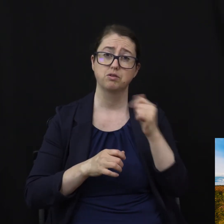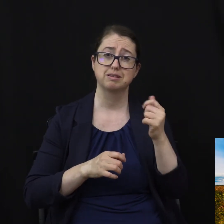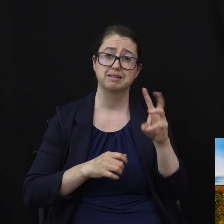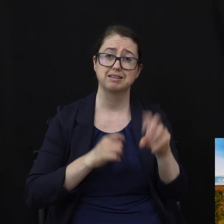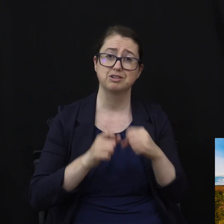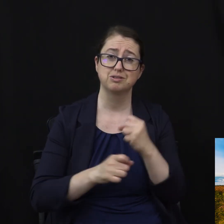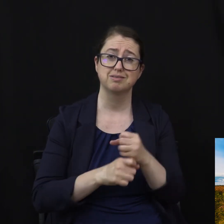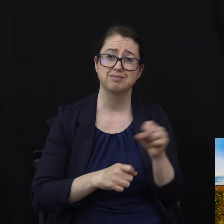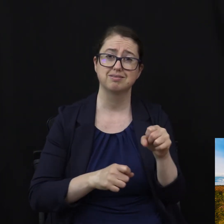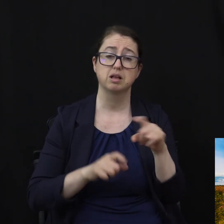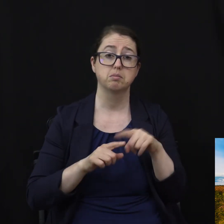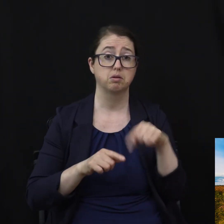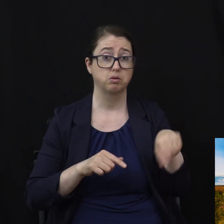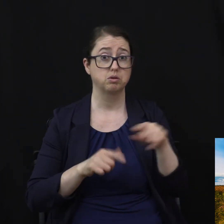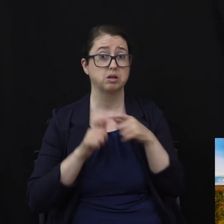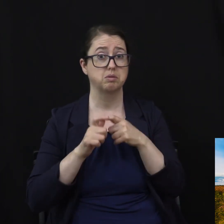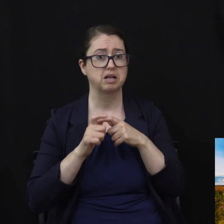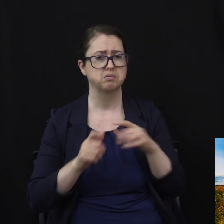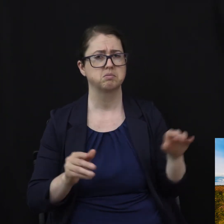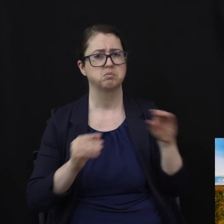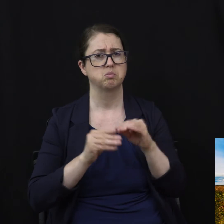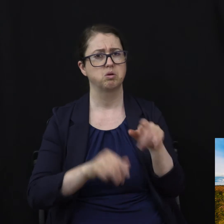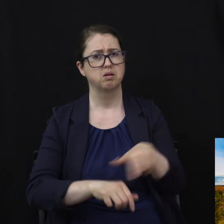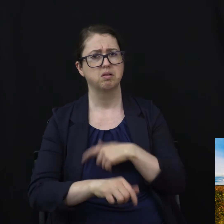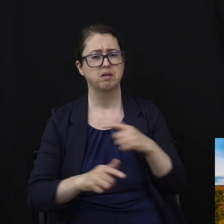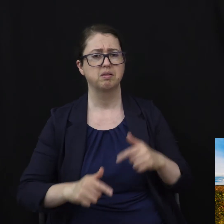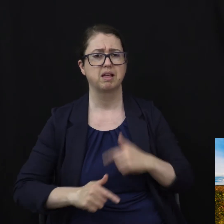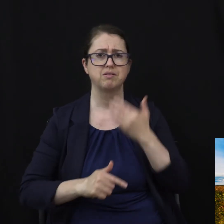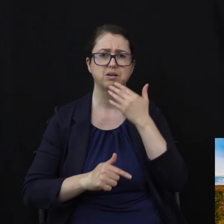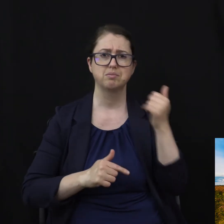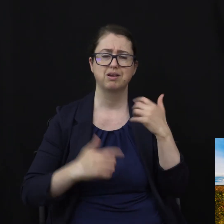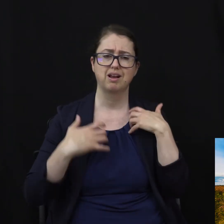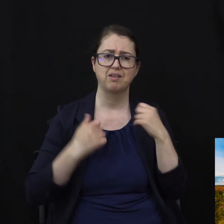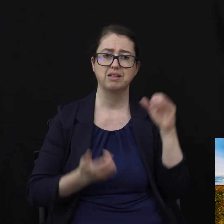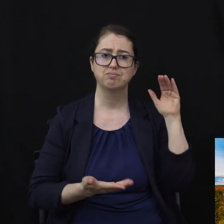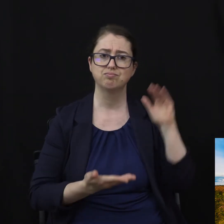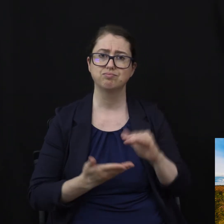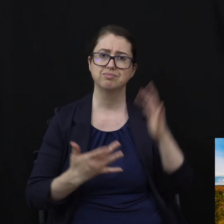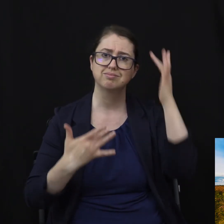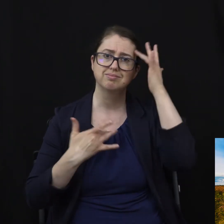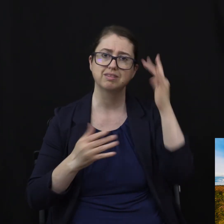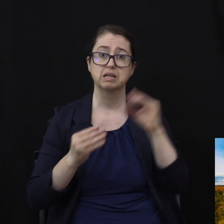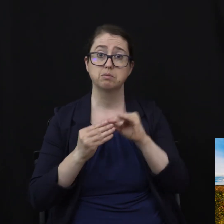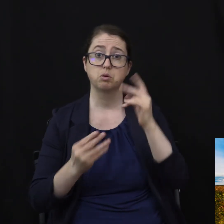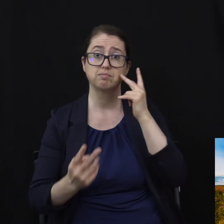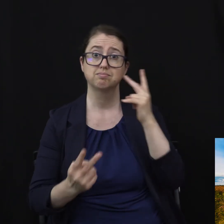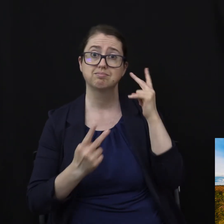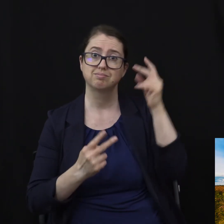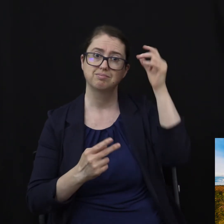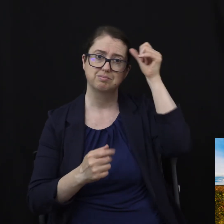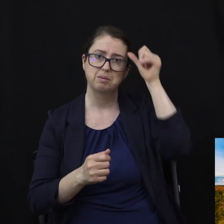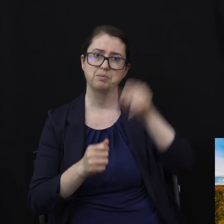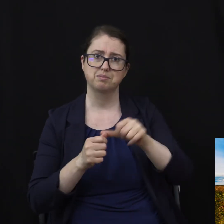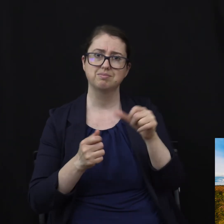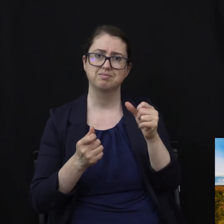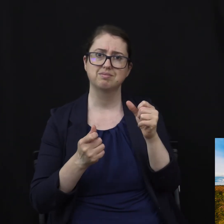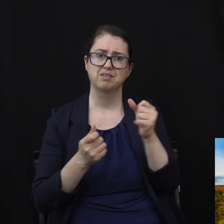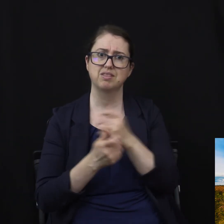ran lived longer, had better health, less disease, and greater memory. Now, some may think, but I don't have time